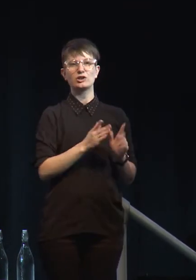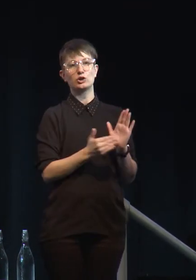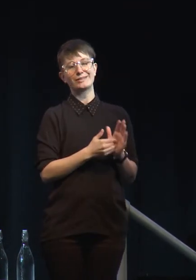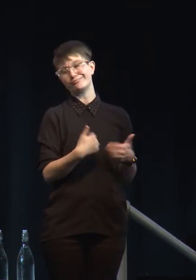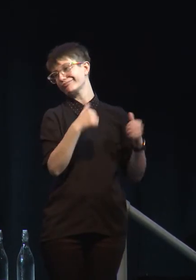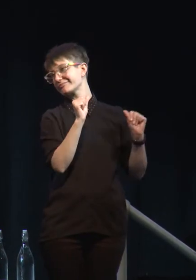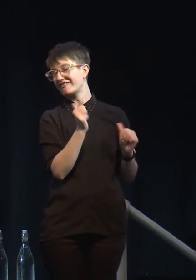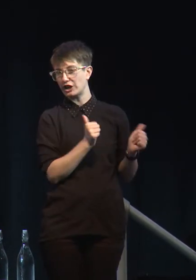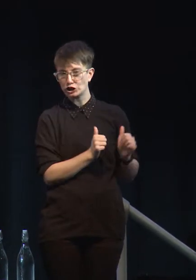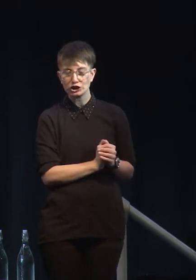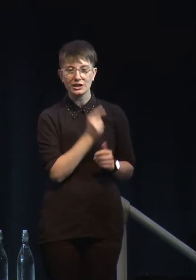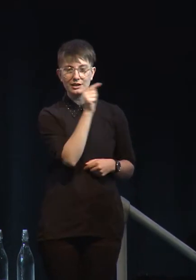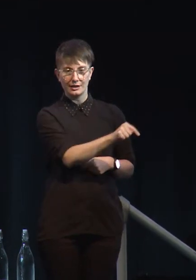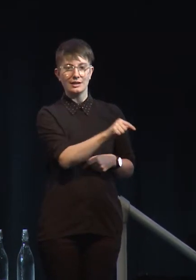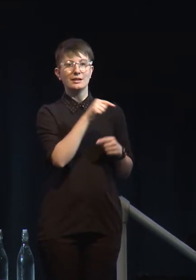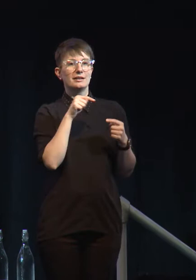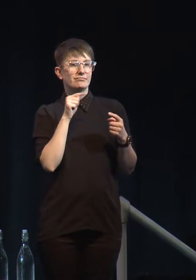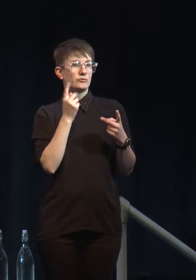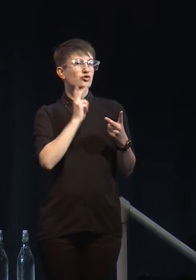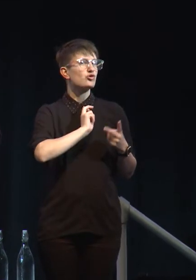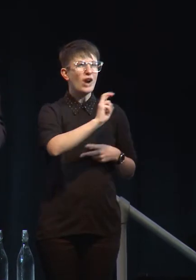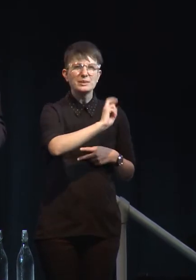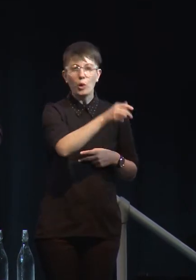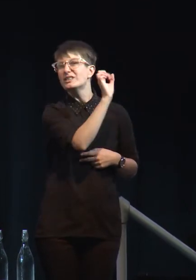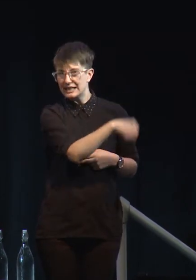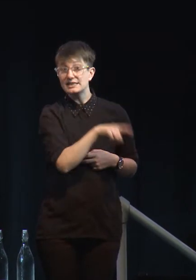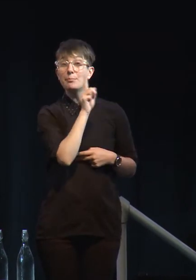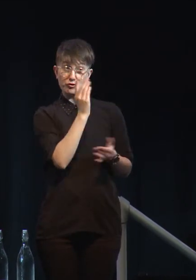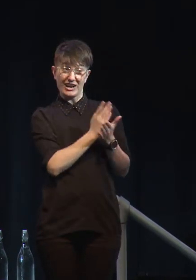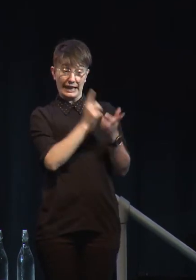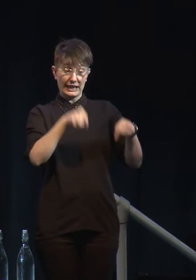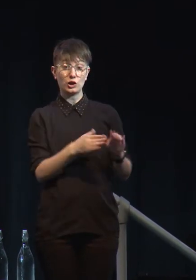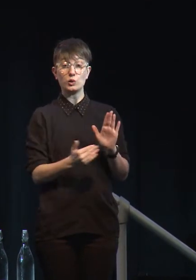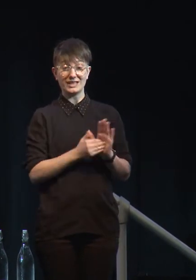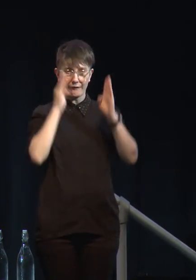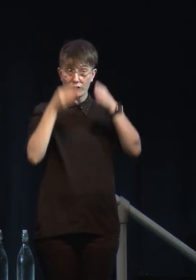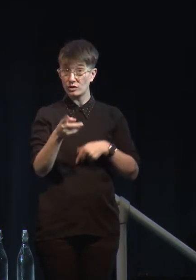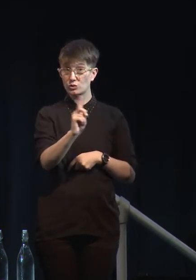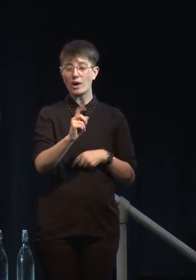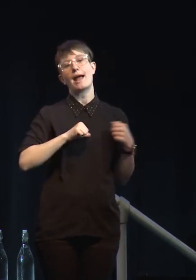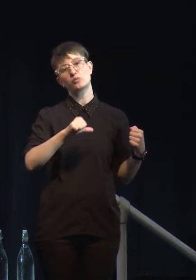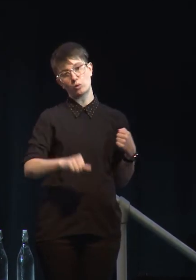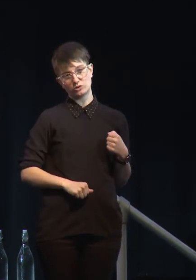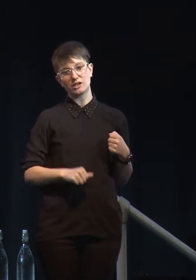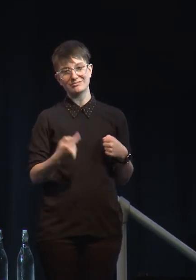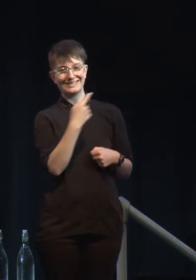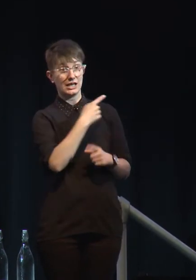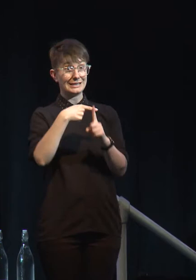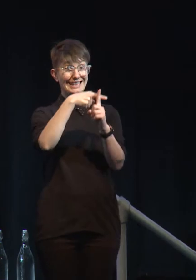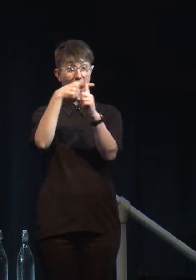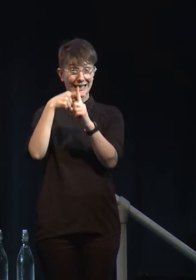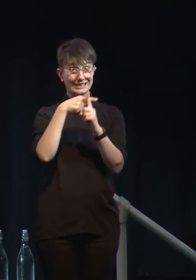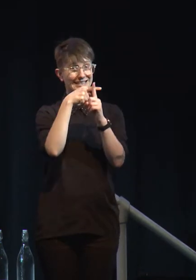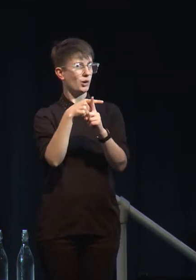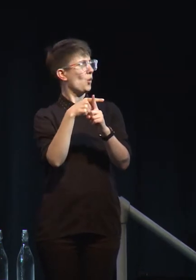that agricultural sector. And the targets are quite ferocious when it comes